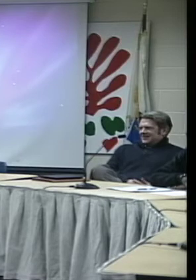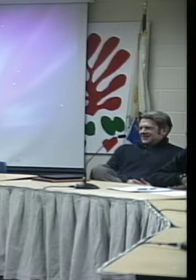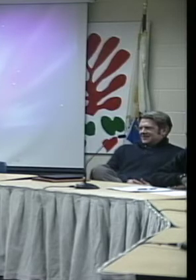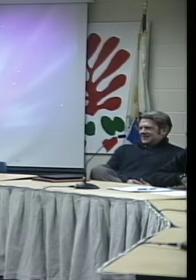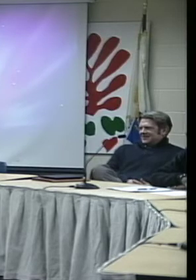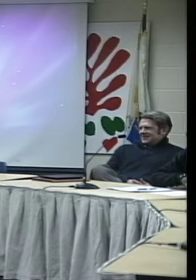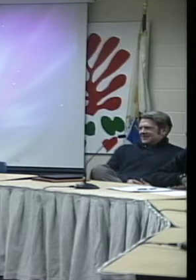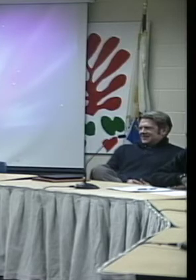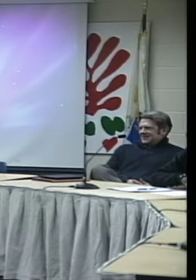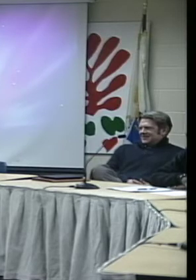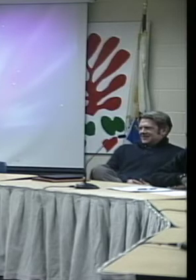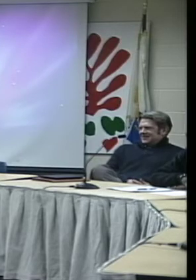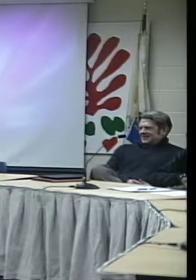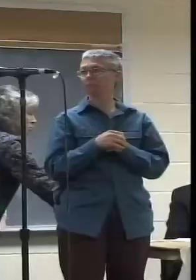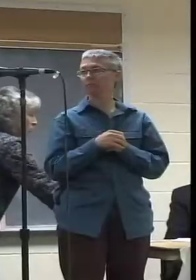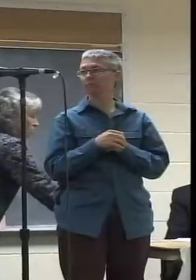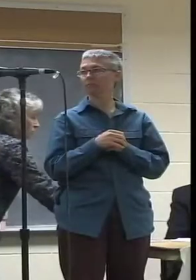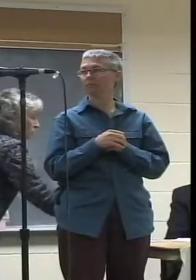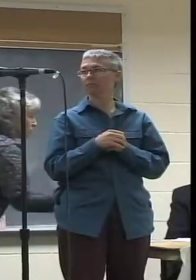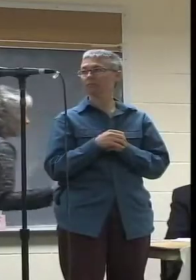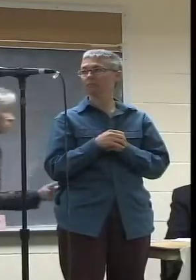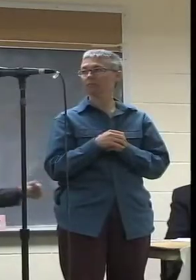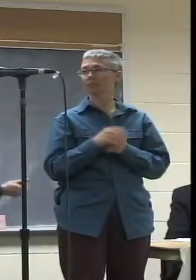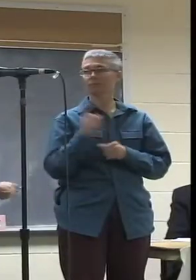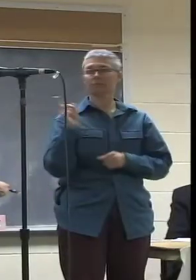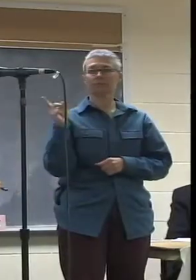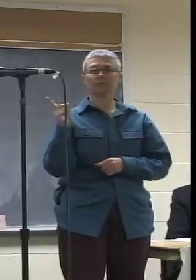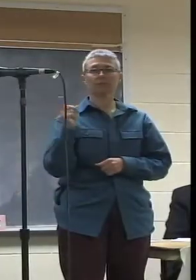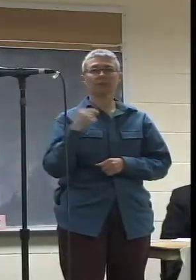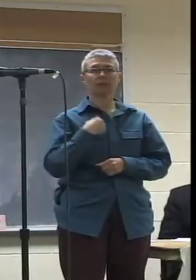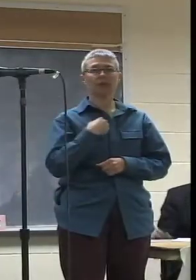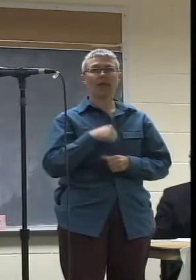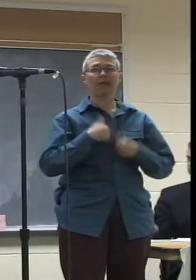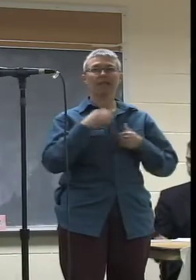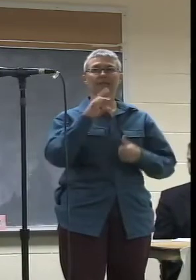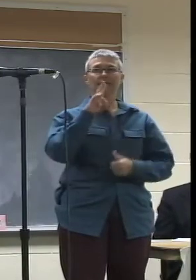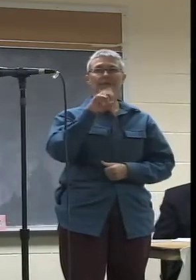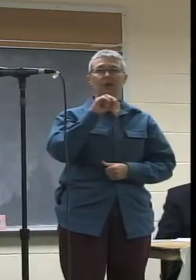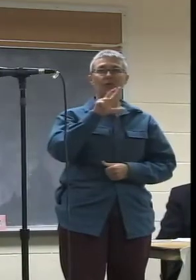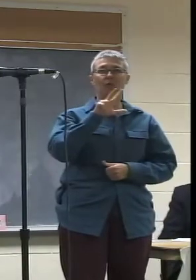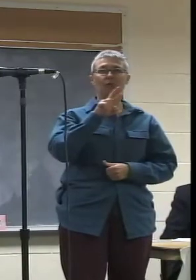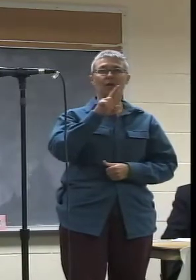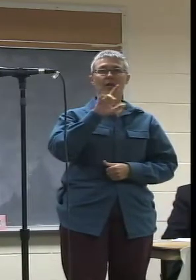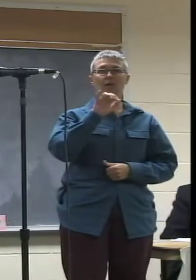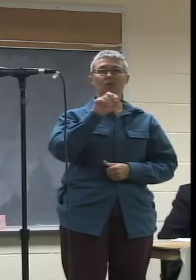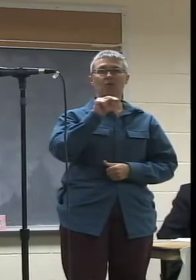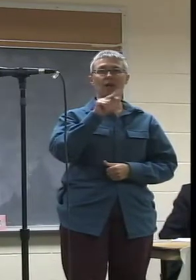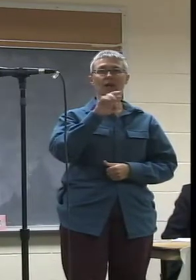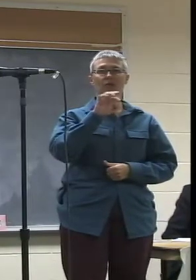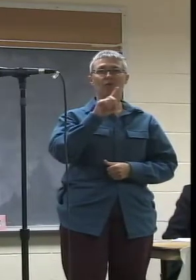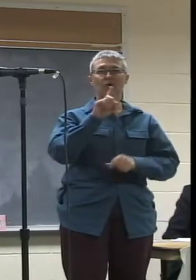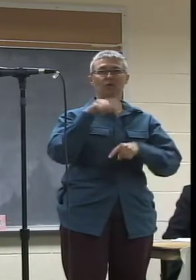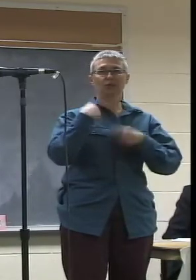Thank you. Hello. My name is Chuck Schmidt. I live at 703 Ryan Road since 1976.